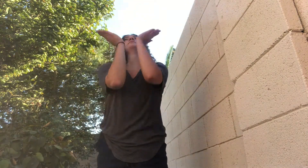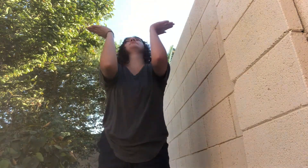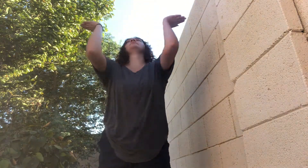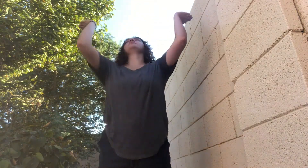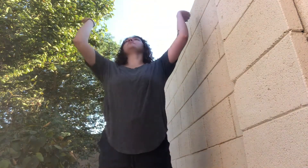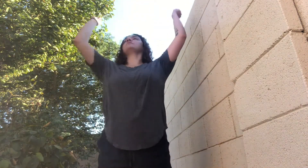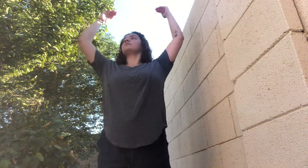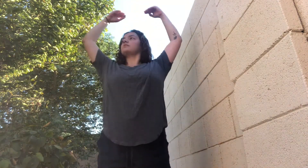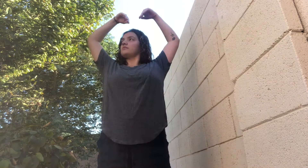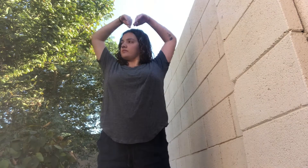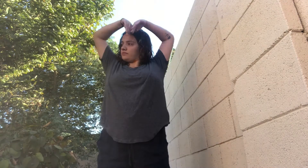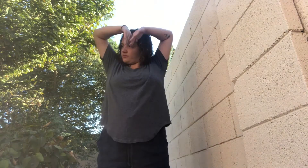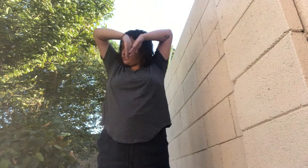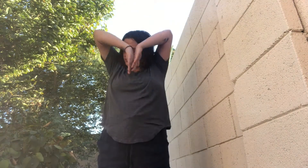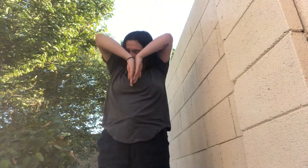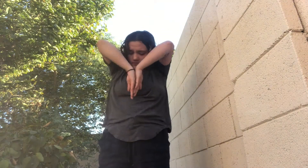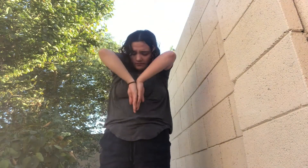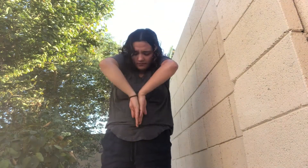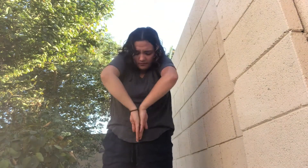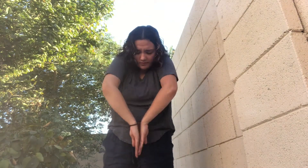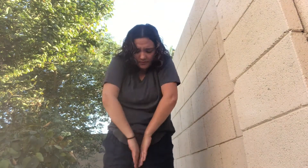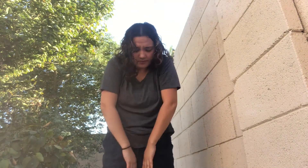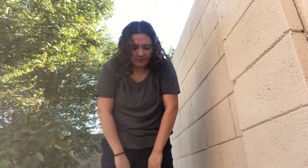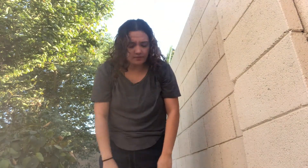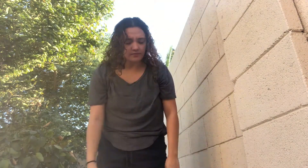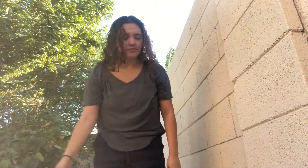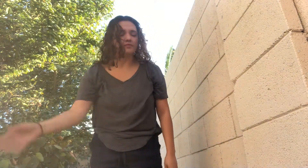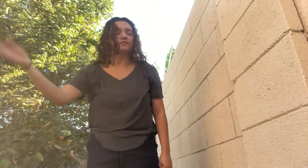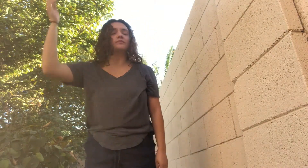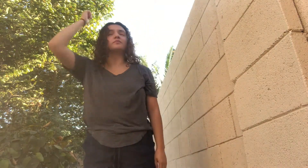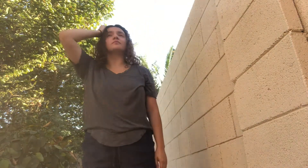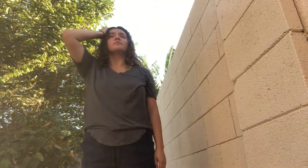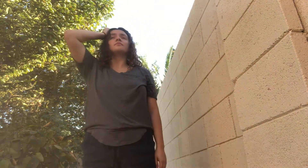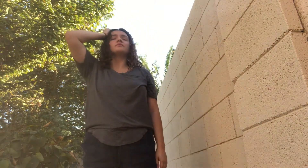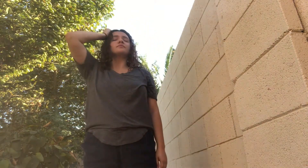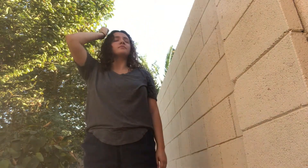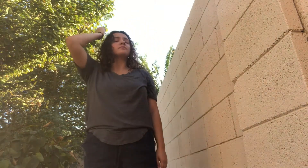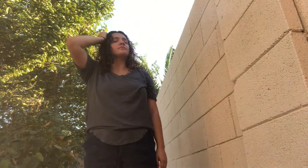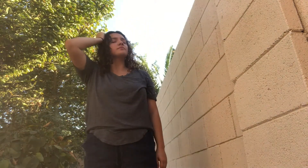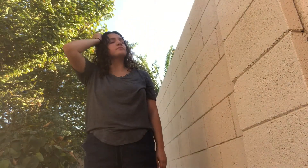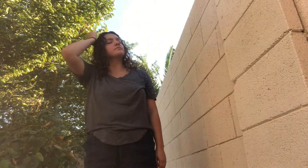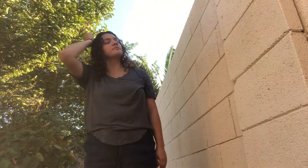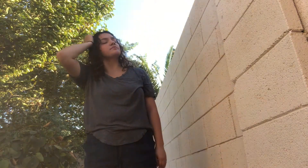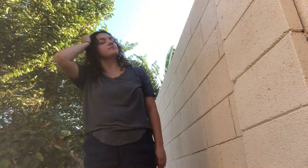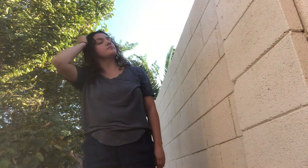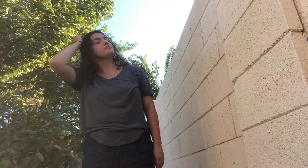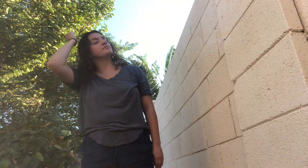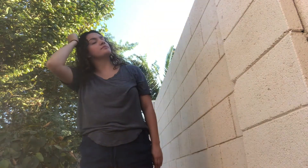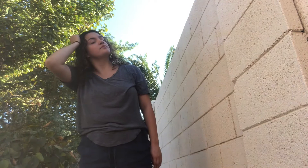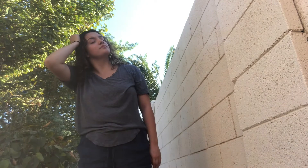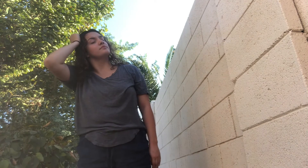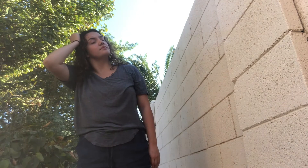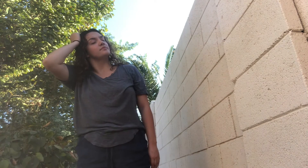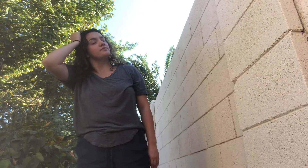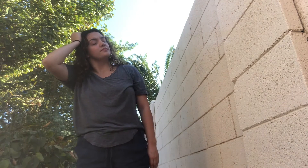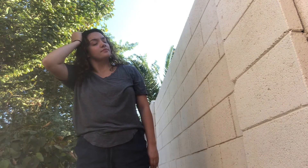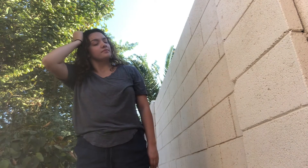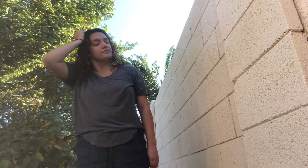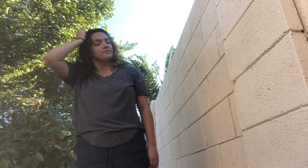a safe space to acknowledge speak and release on the traumas that make you you